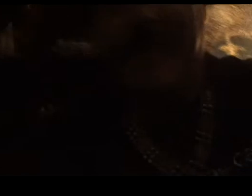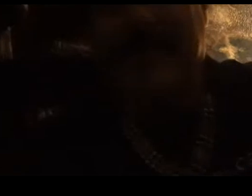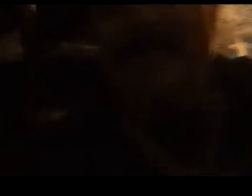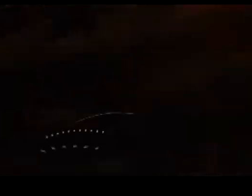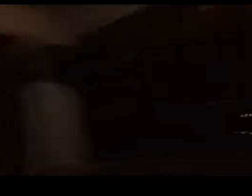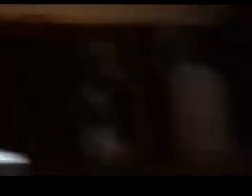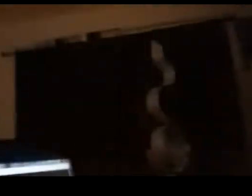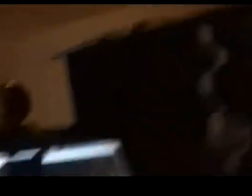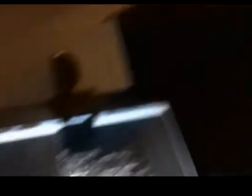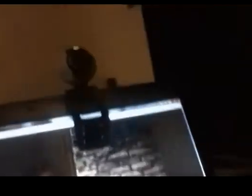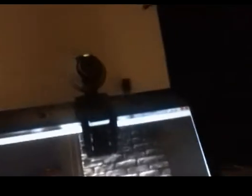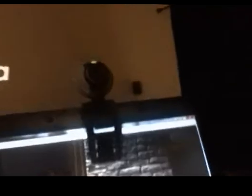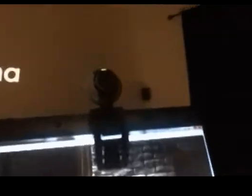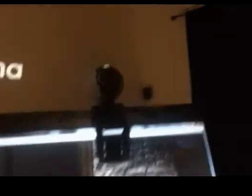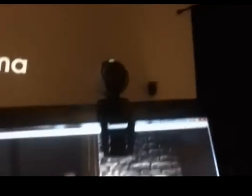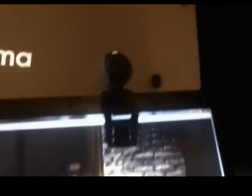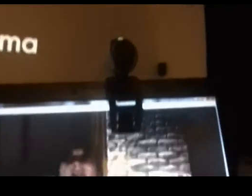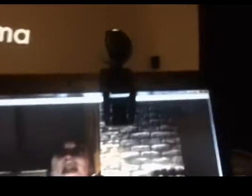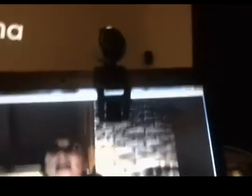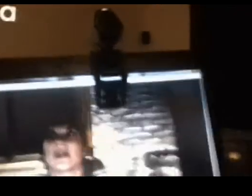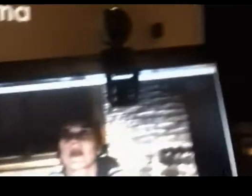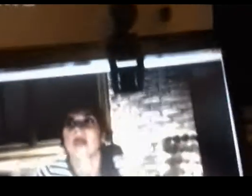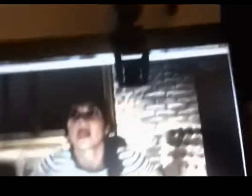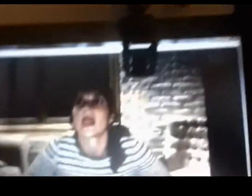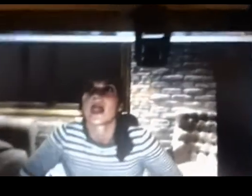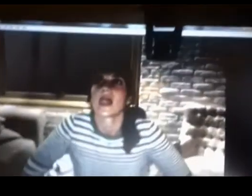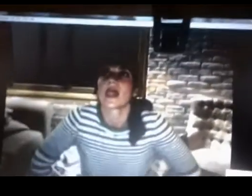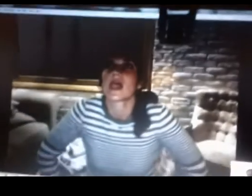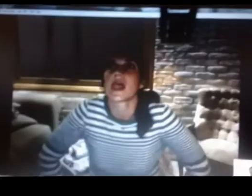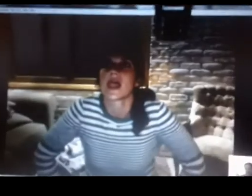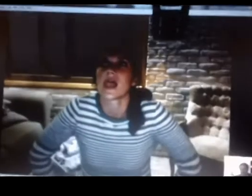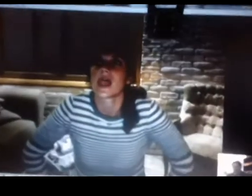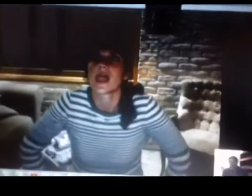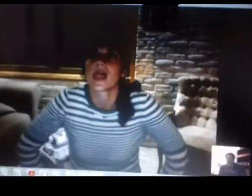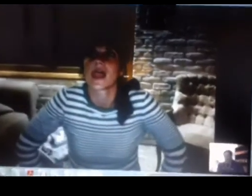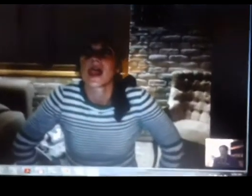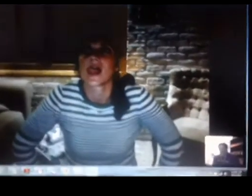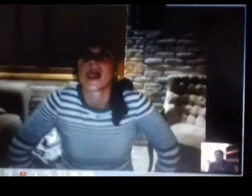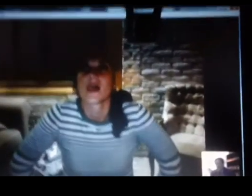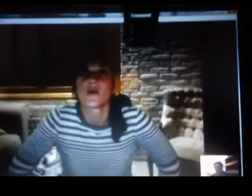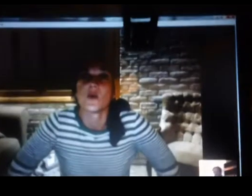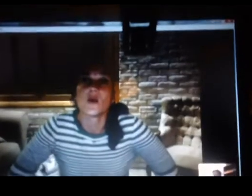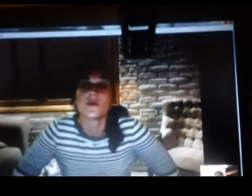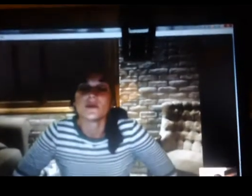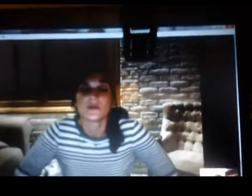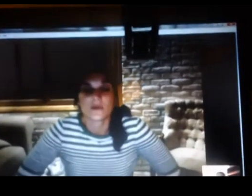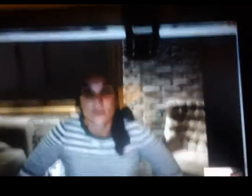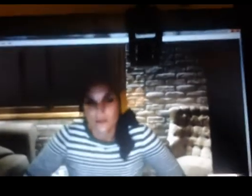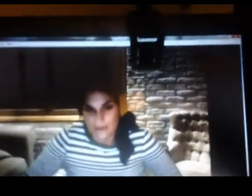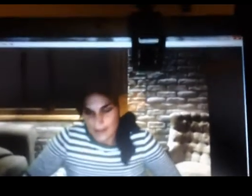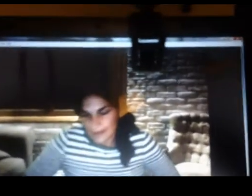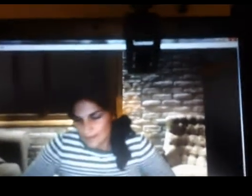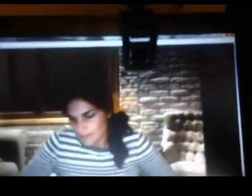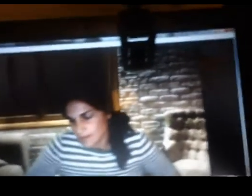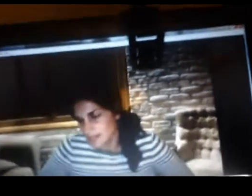did you do today you build a house yeah we did the